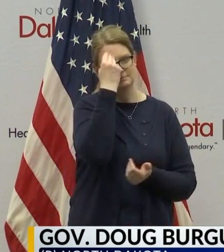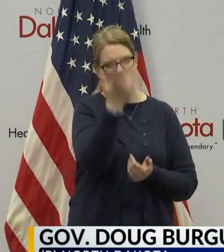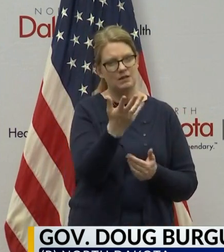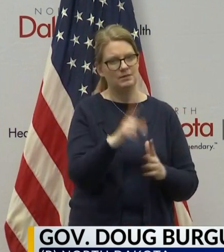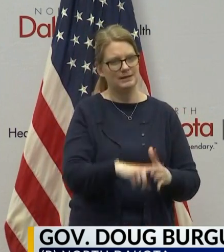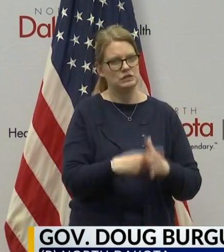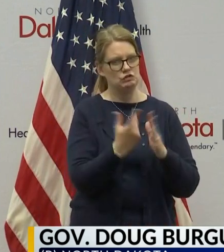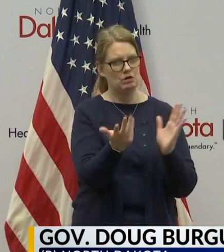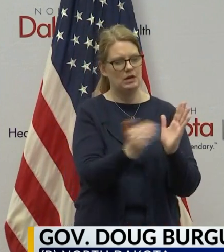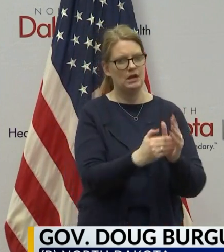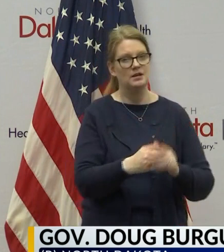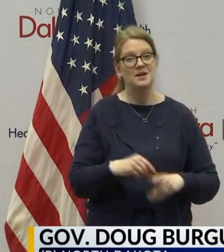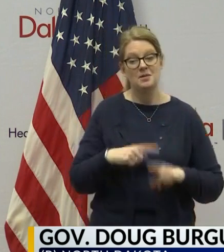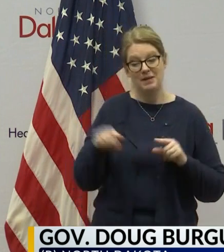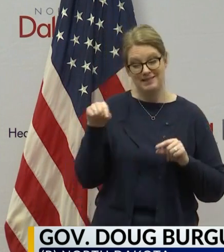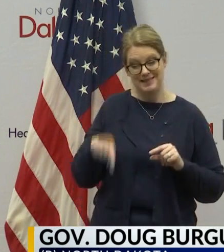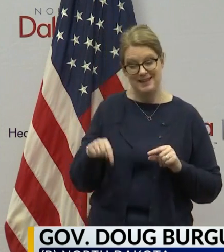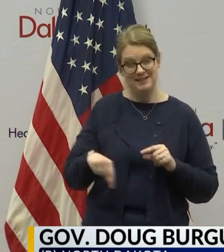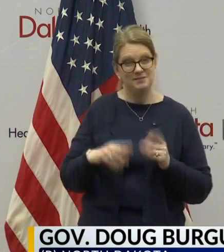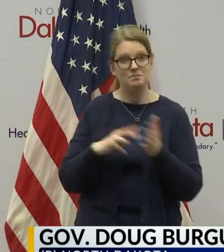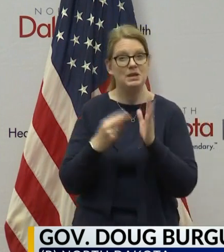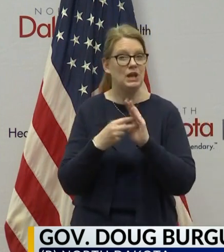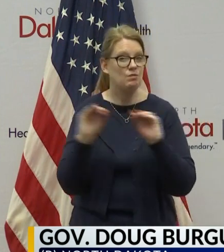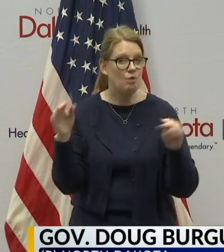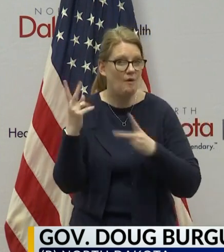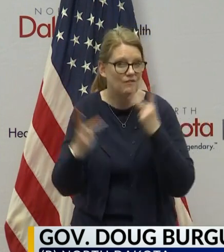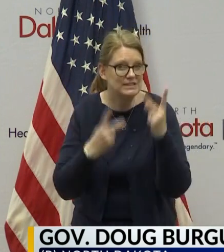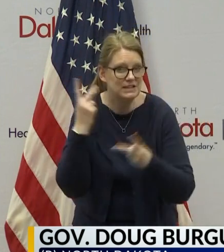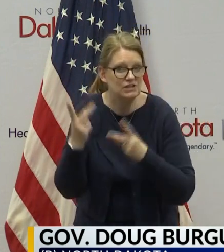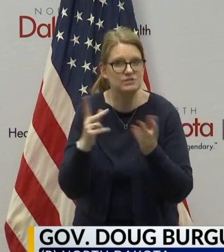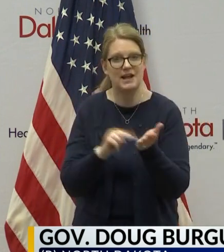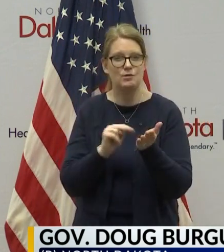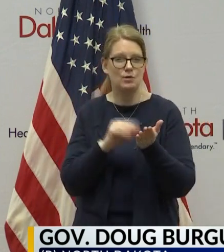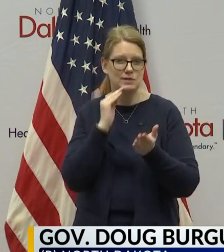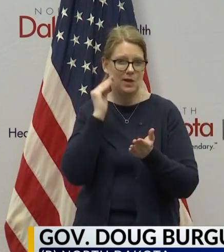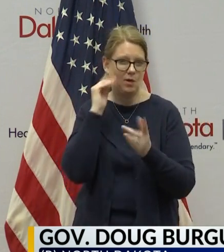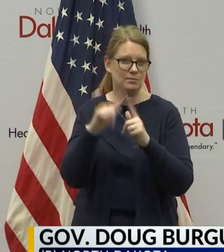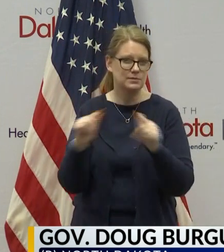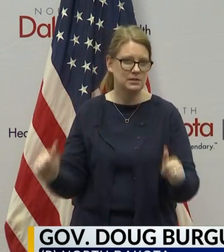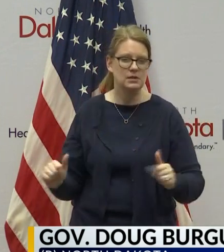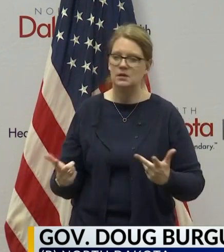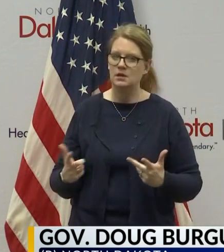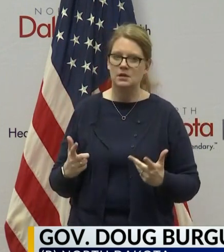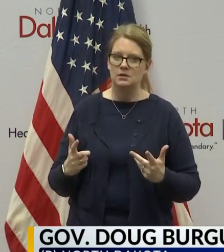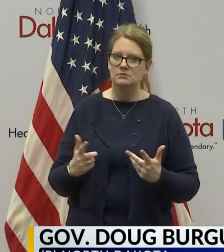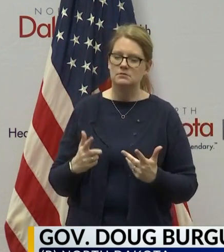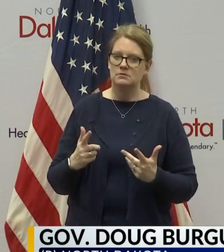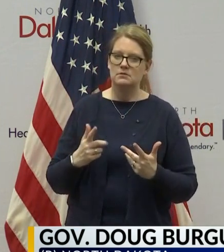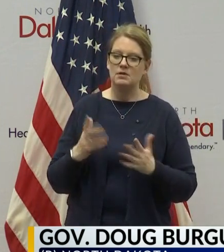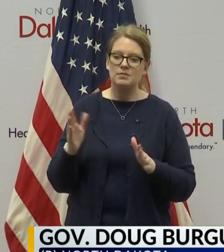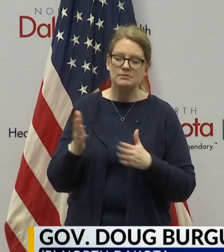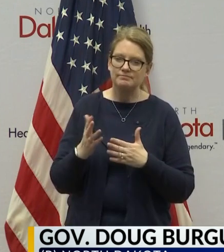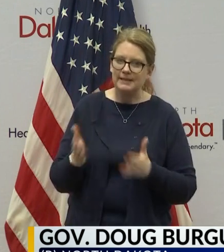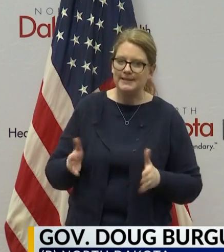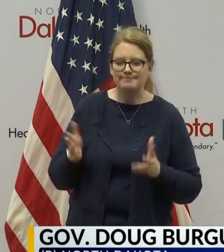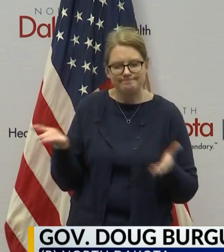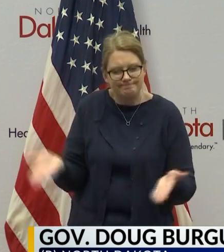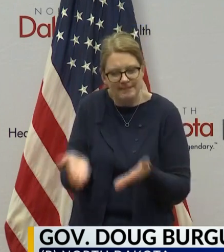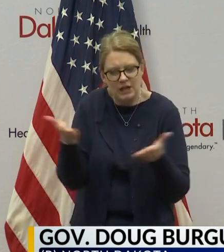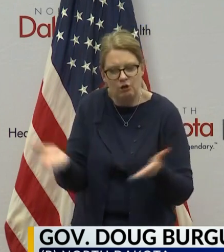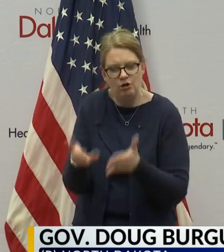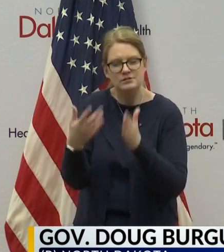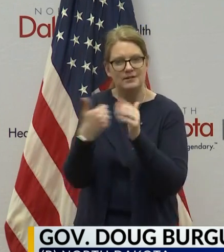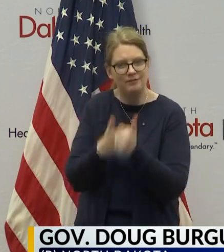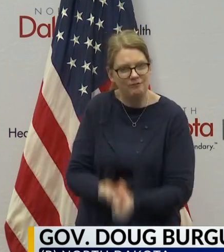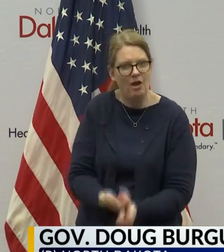again, is an obvious way to move from guidance to an order, something we've been providing guidance on for some time. But,